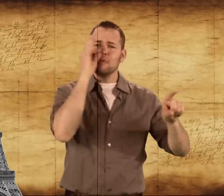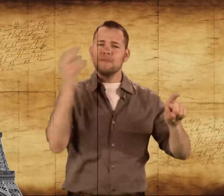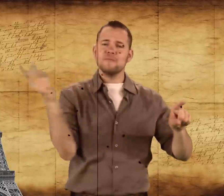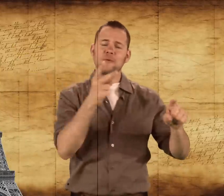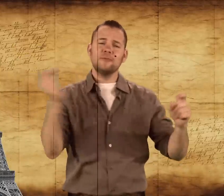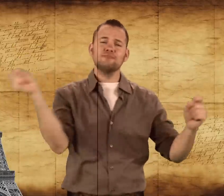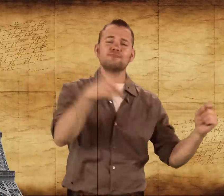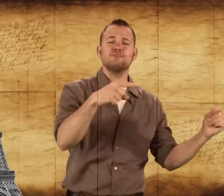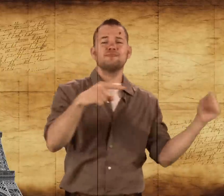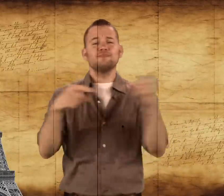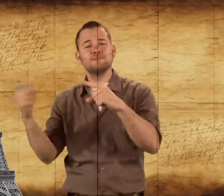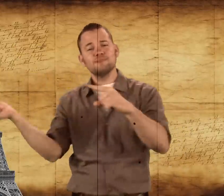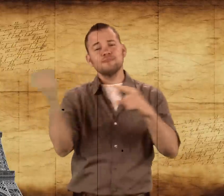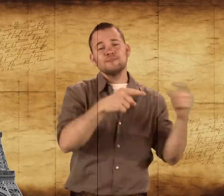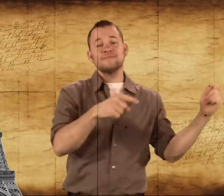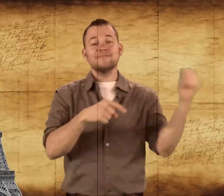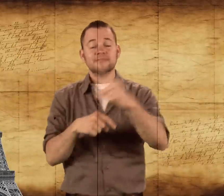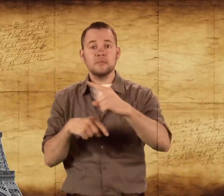And then they started a strong correspondence.